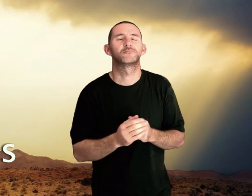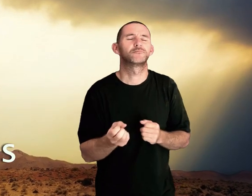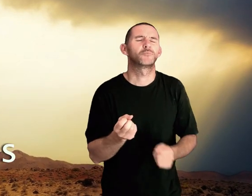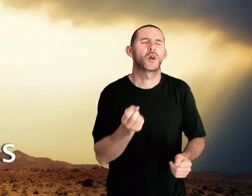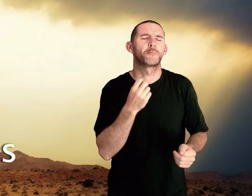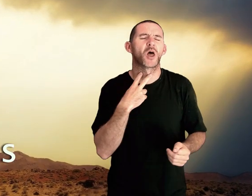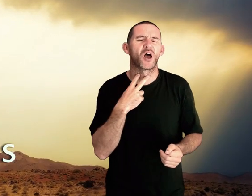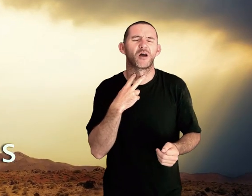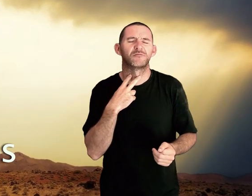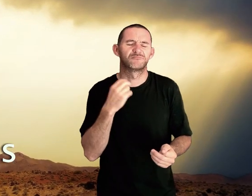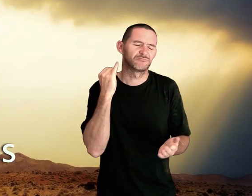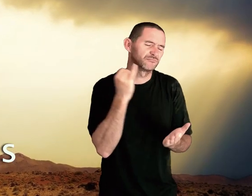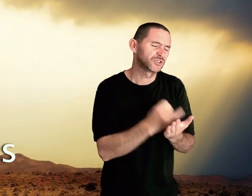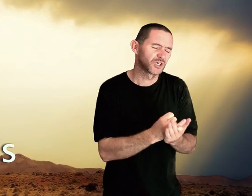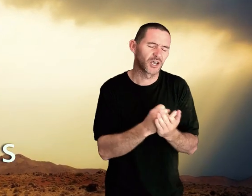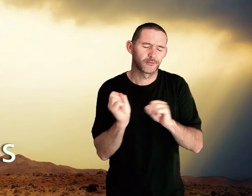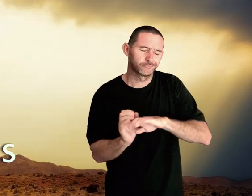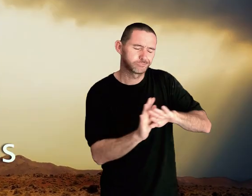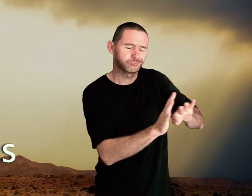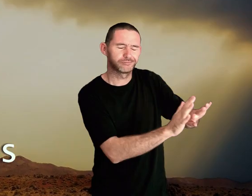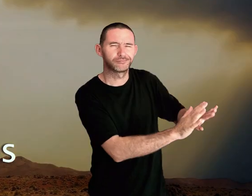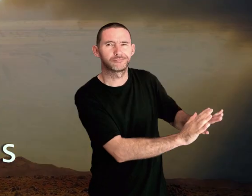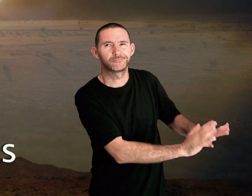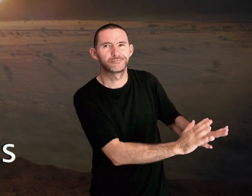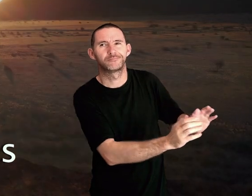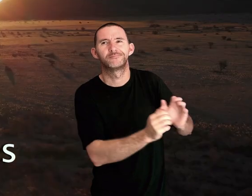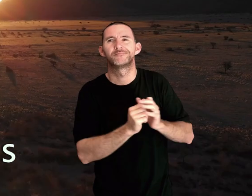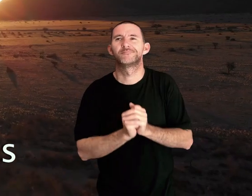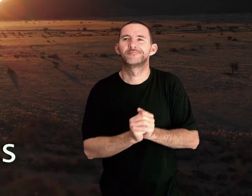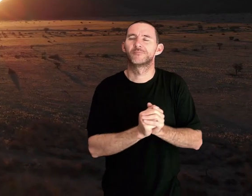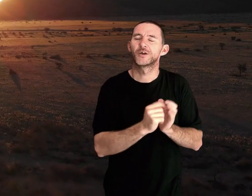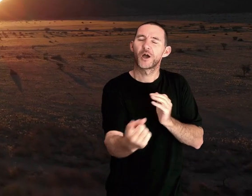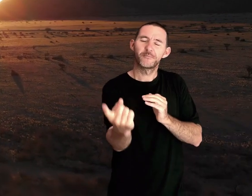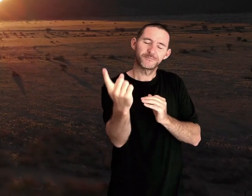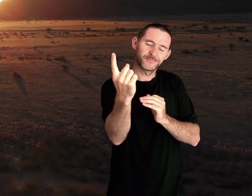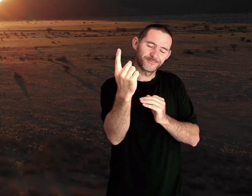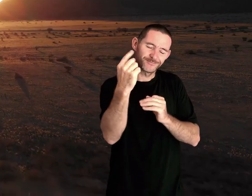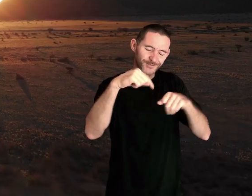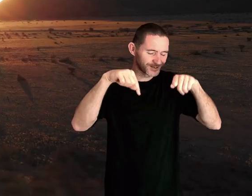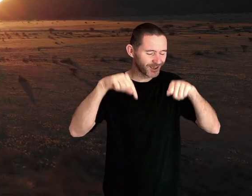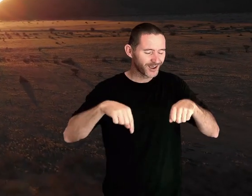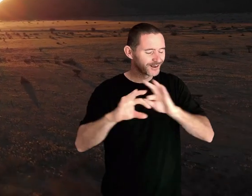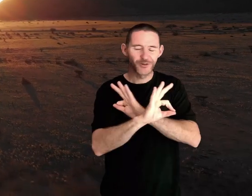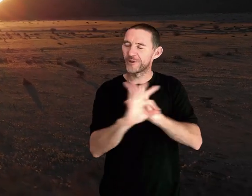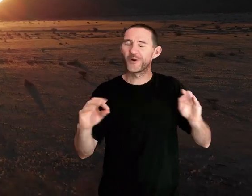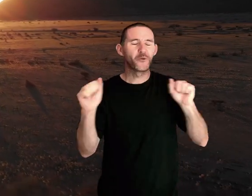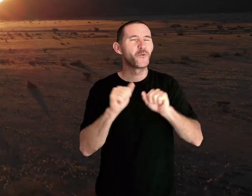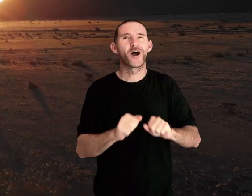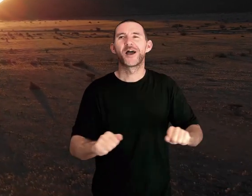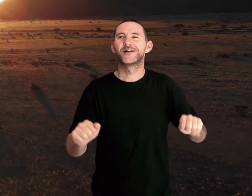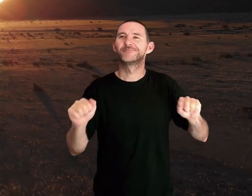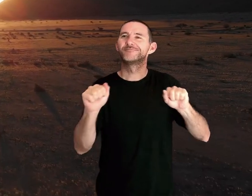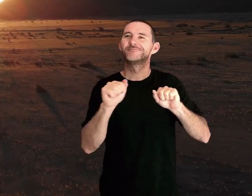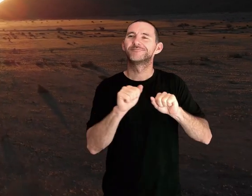Jesus behind your regrets and mistakes. Come today, there's no